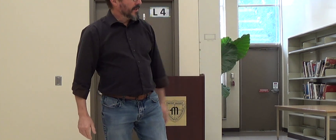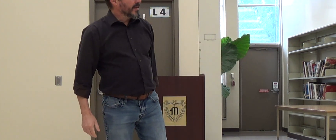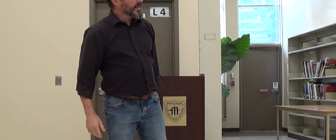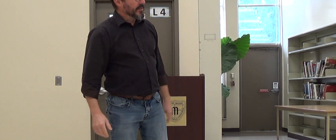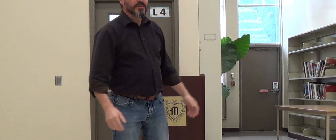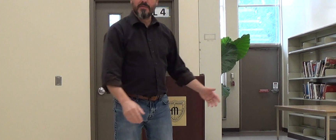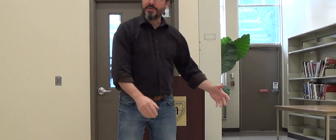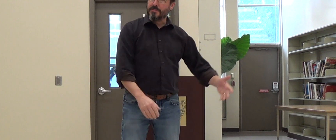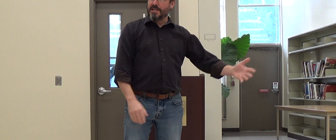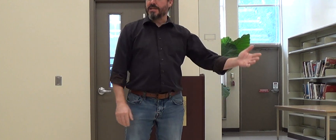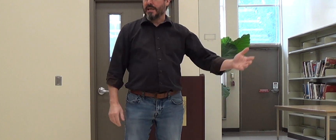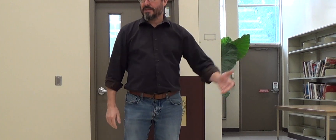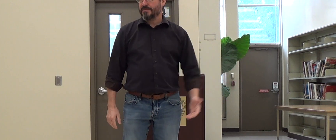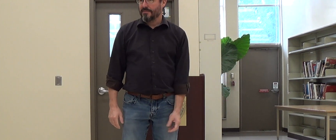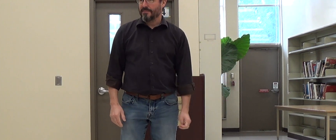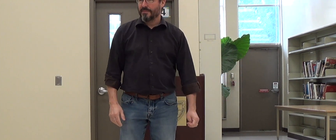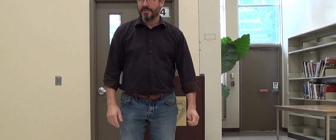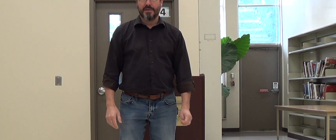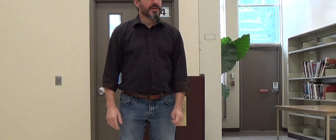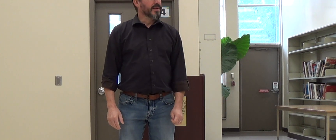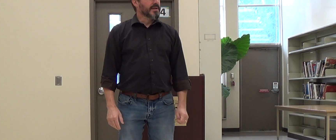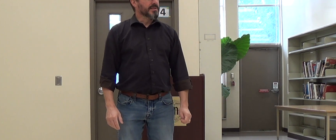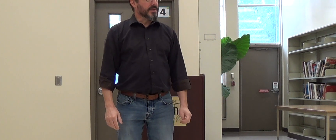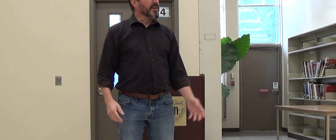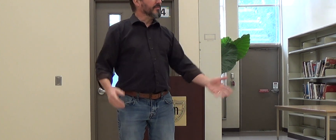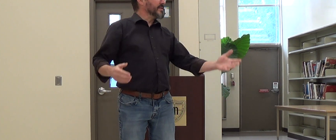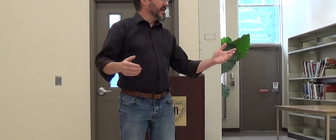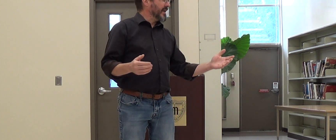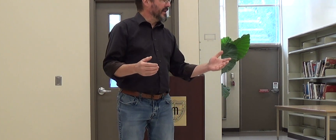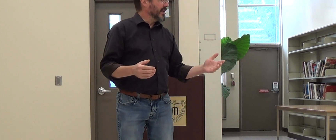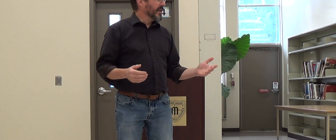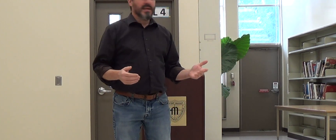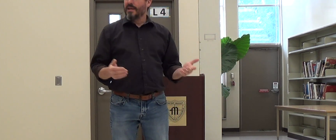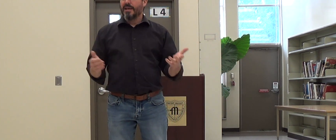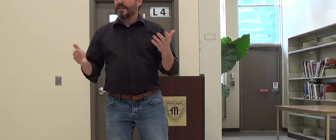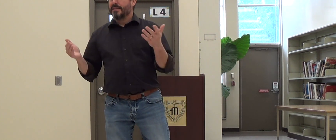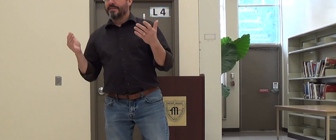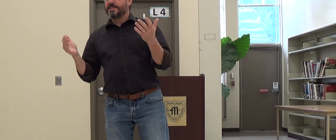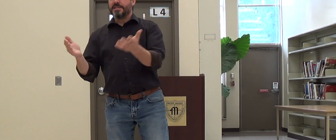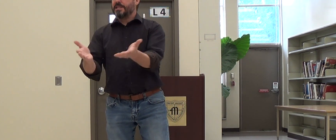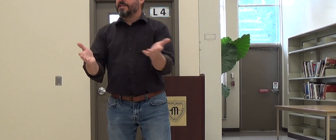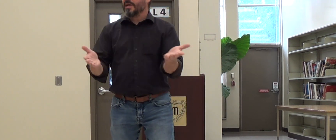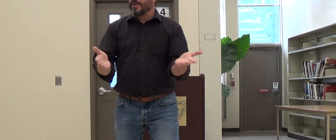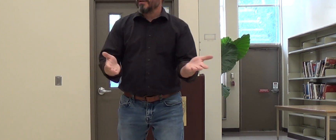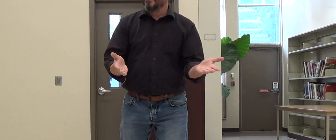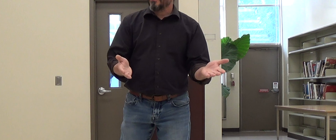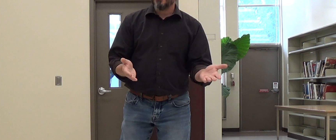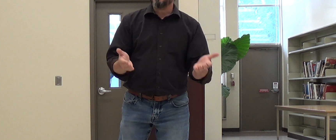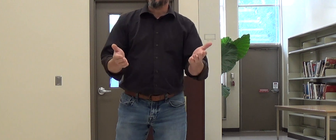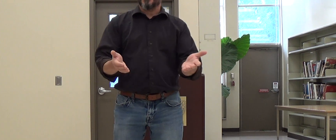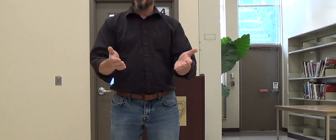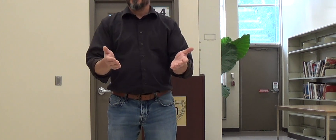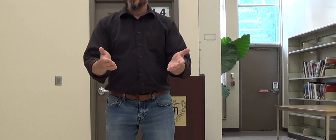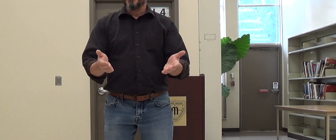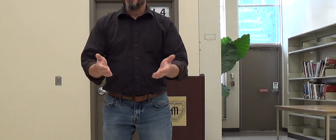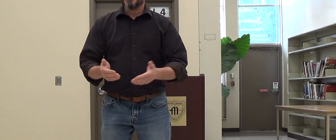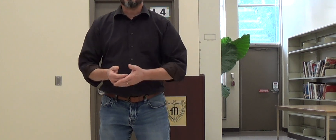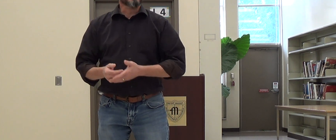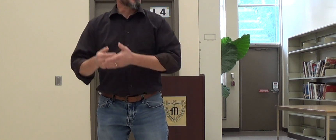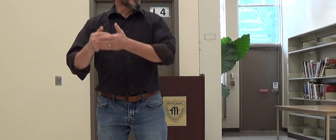they had a problem with too many snakes. So the government said, this is easy to get rid of. All we'll do is we'll provide